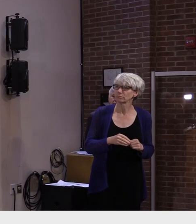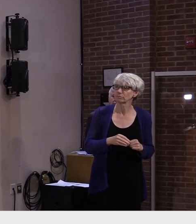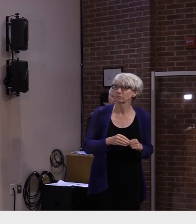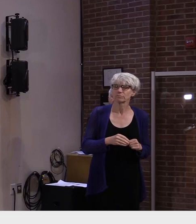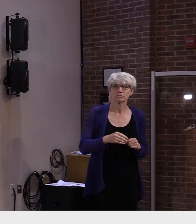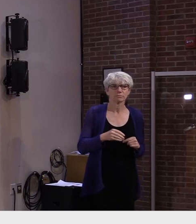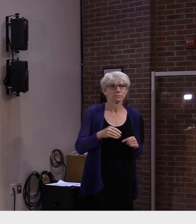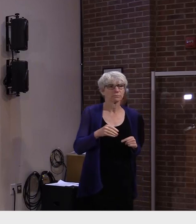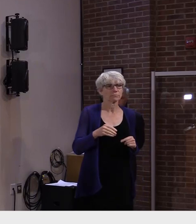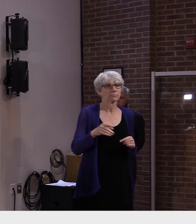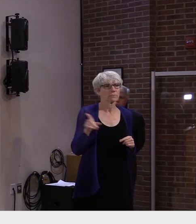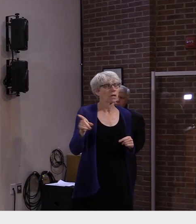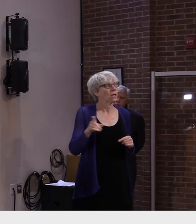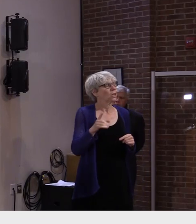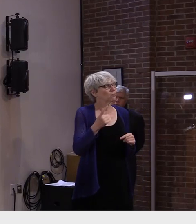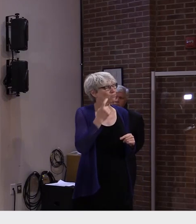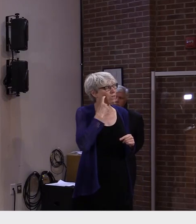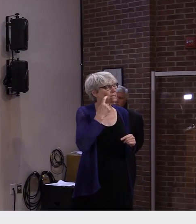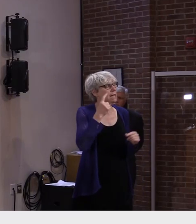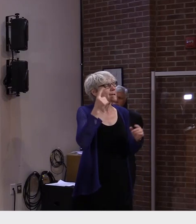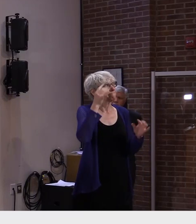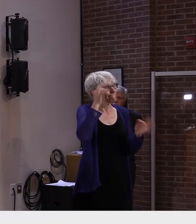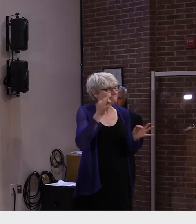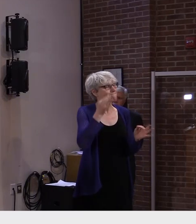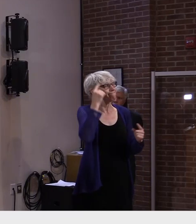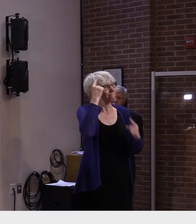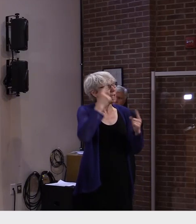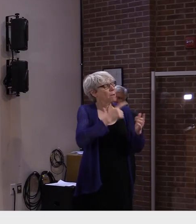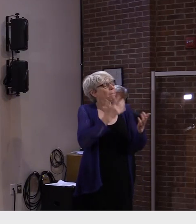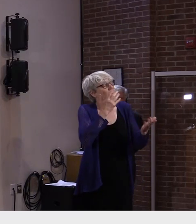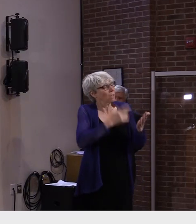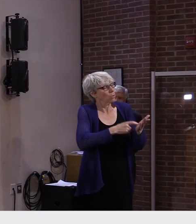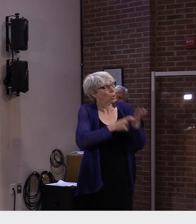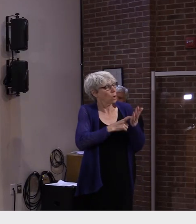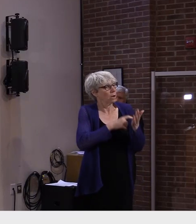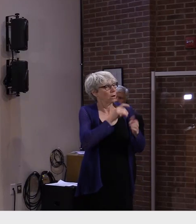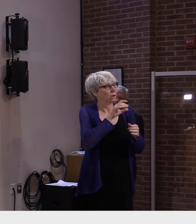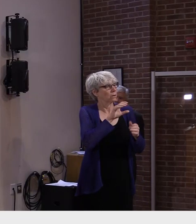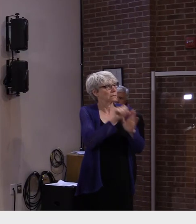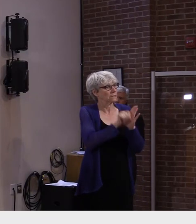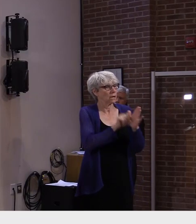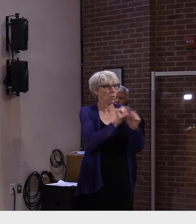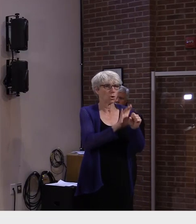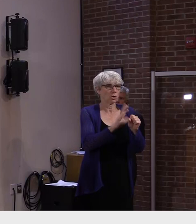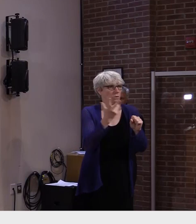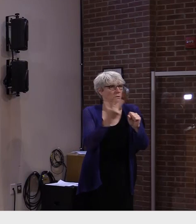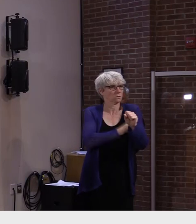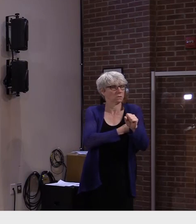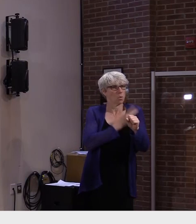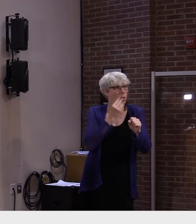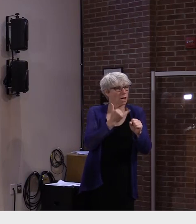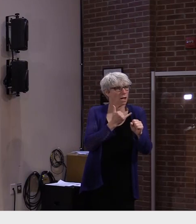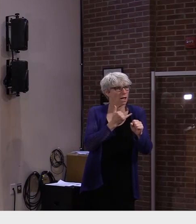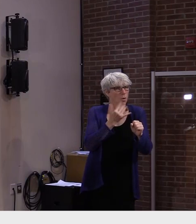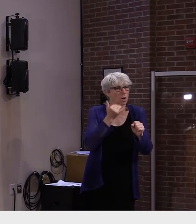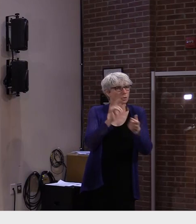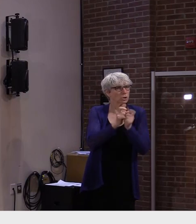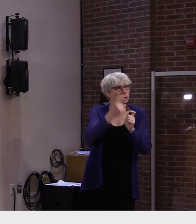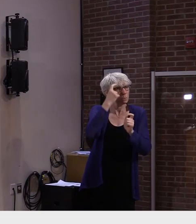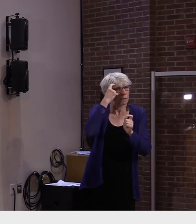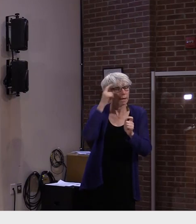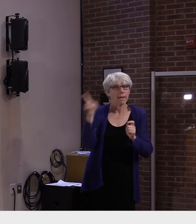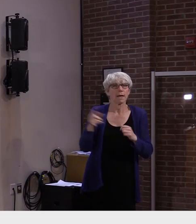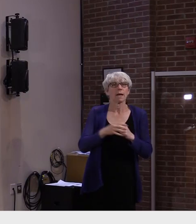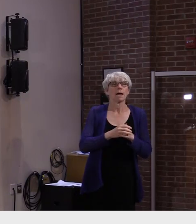for some state employees? I think it's the transmissible disease, the variant,